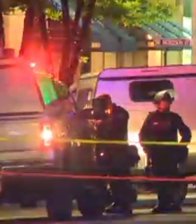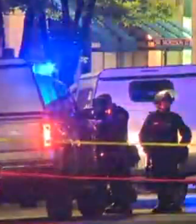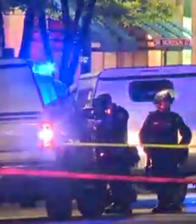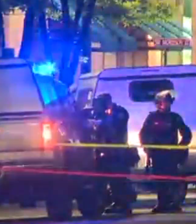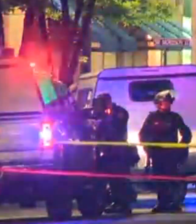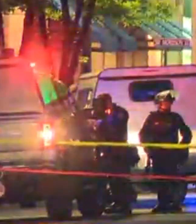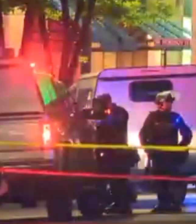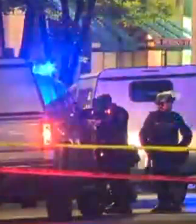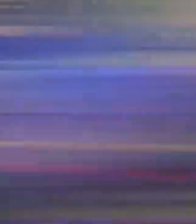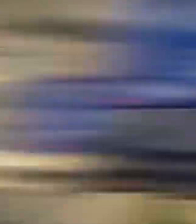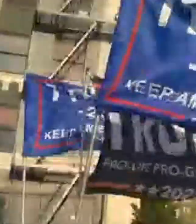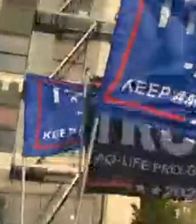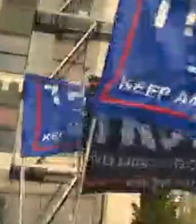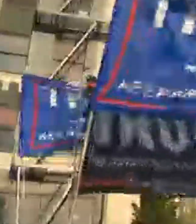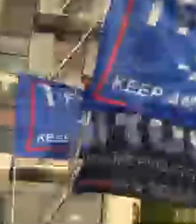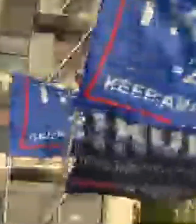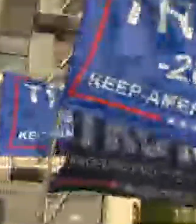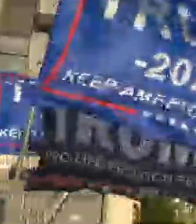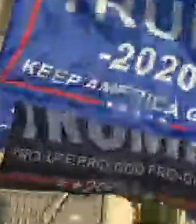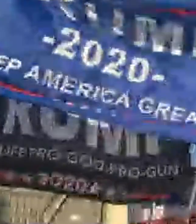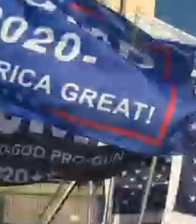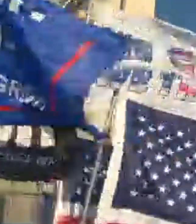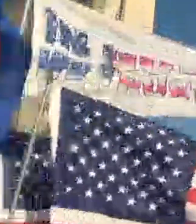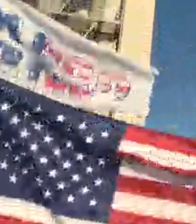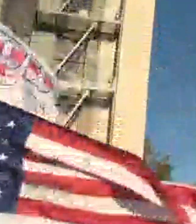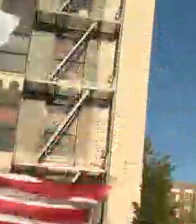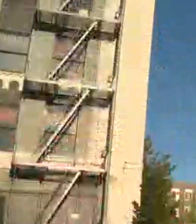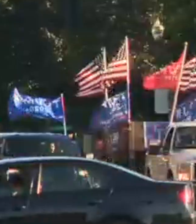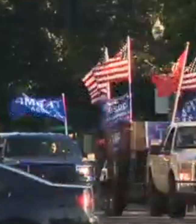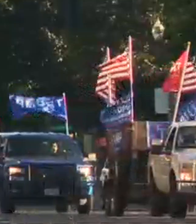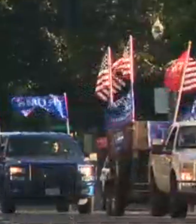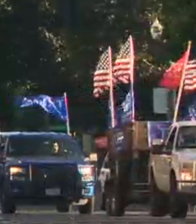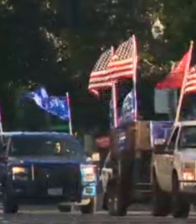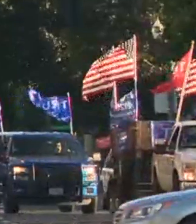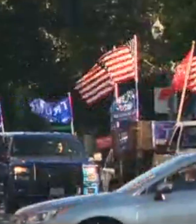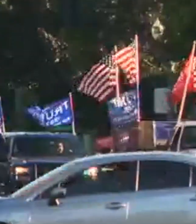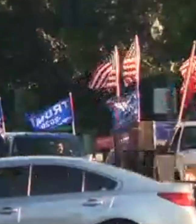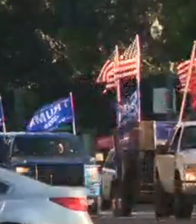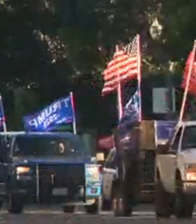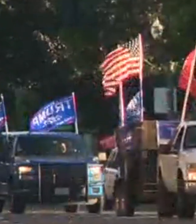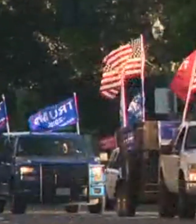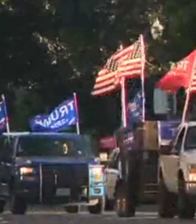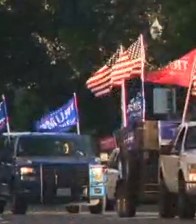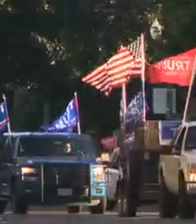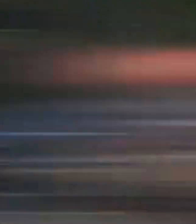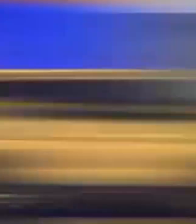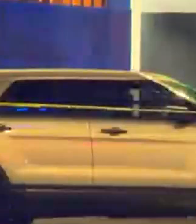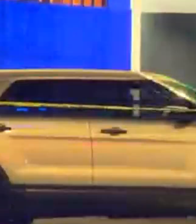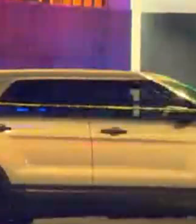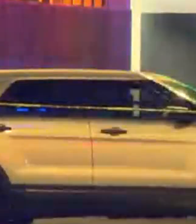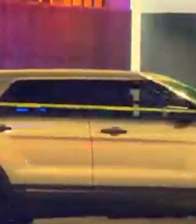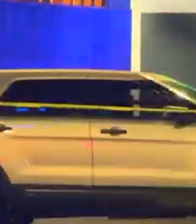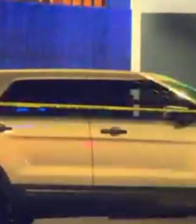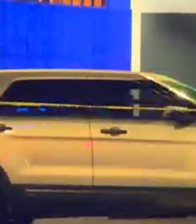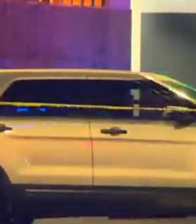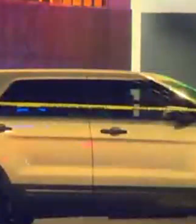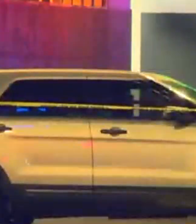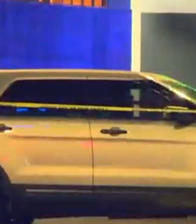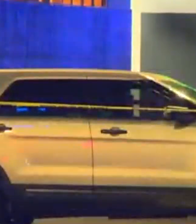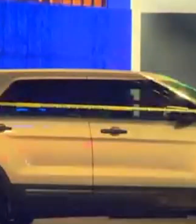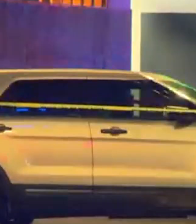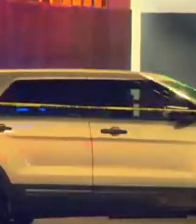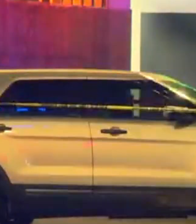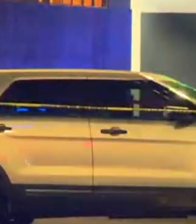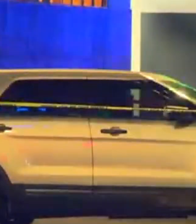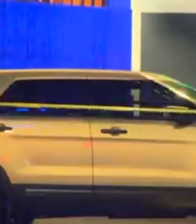and Older Saturday night. A man supporting a rally for President Trump was hit at least once in the chest and died at the scene. On social media,